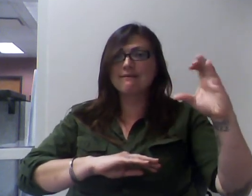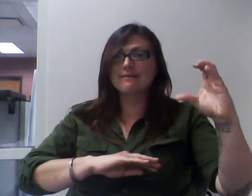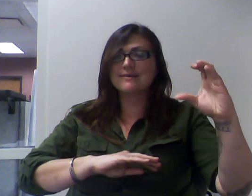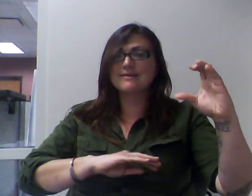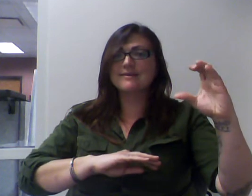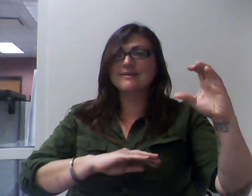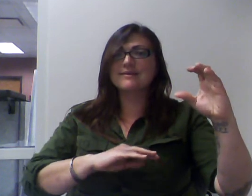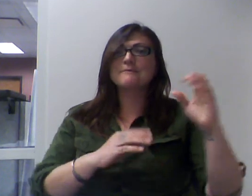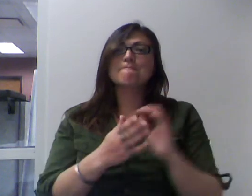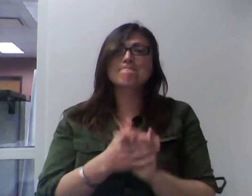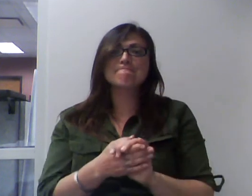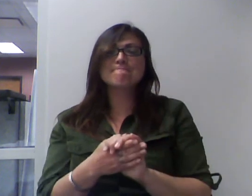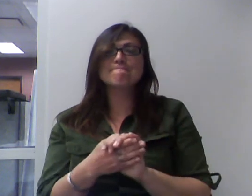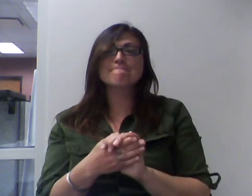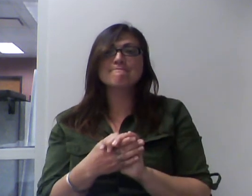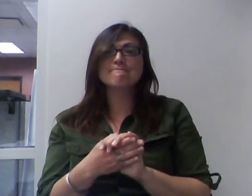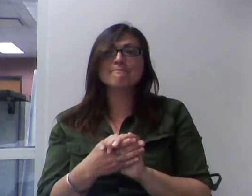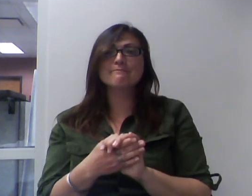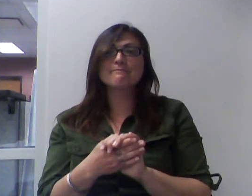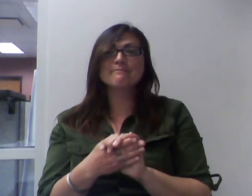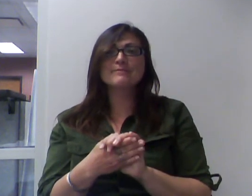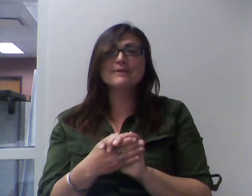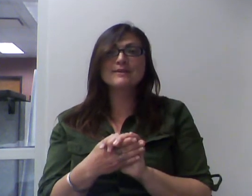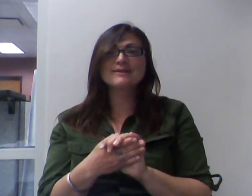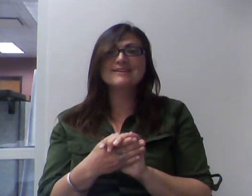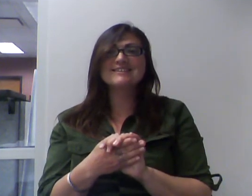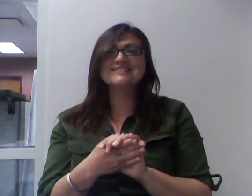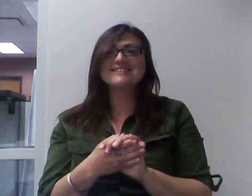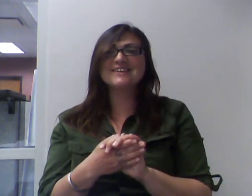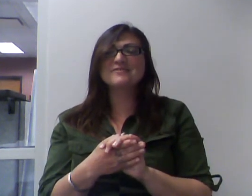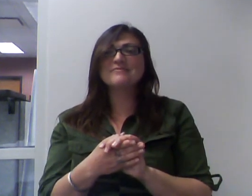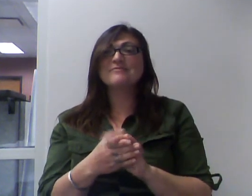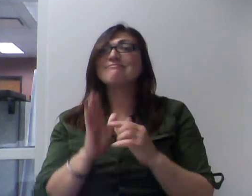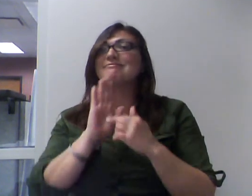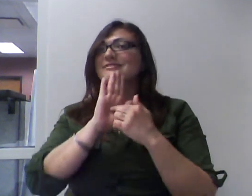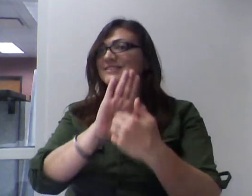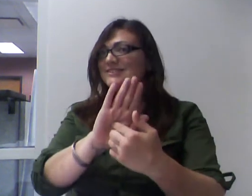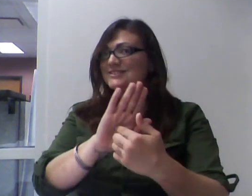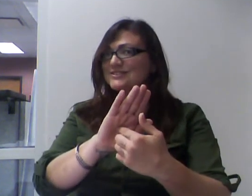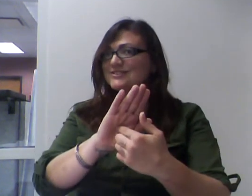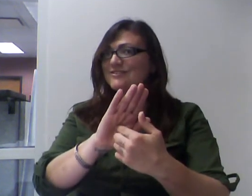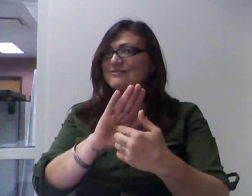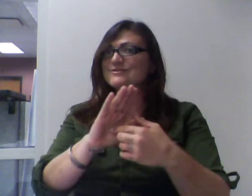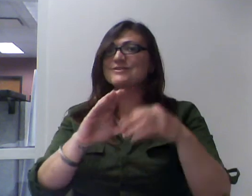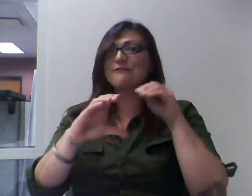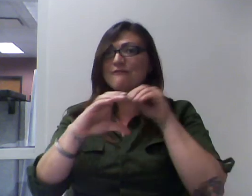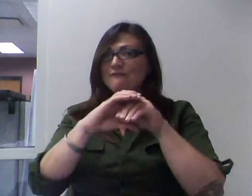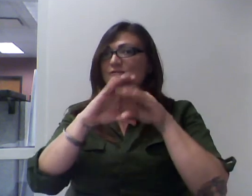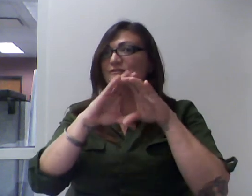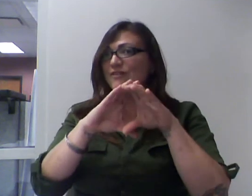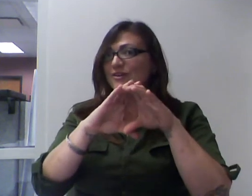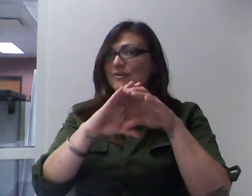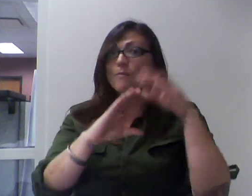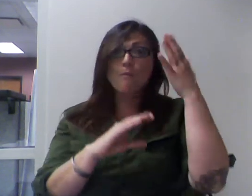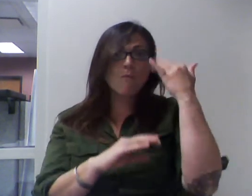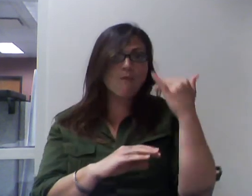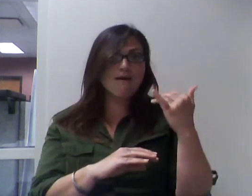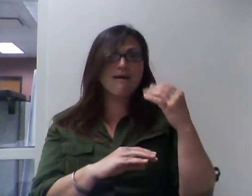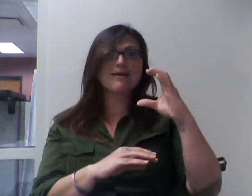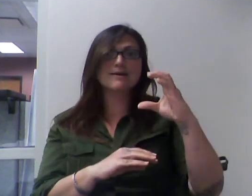So, there's the hint that we're talking about volume because it's cubed. And the number is 15